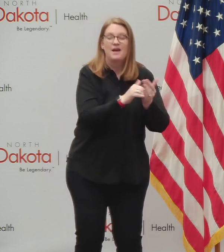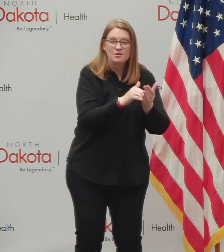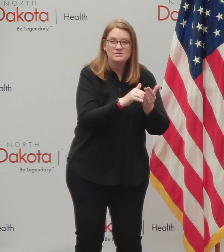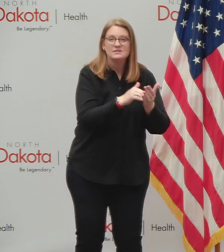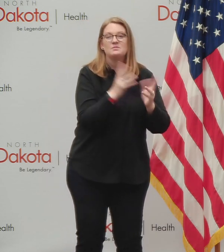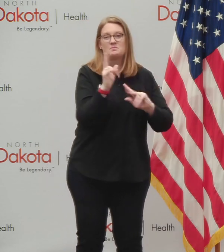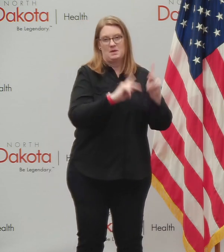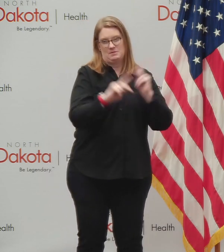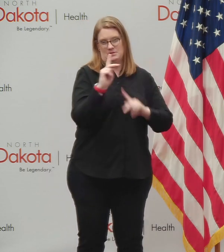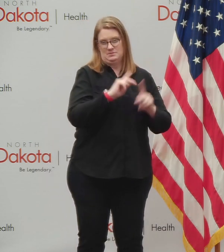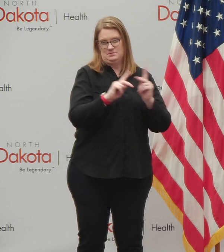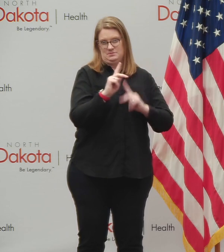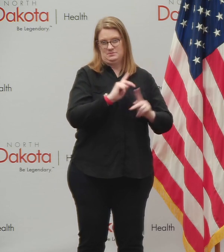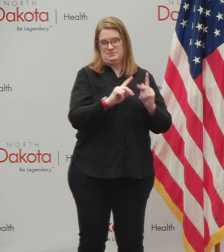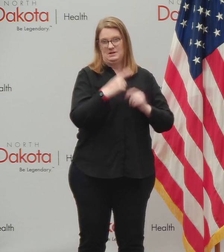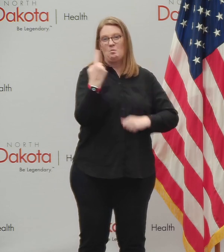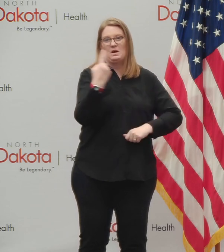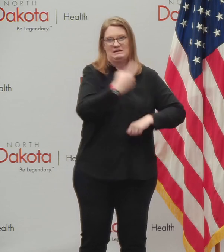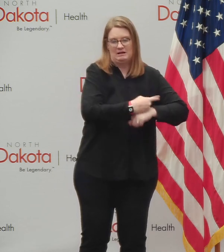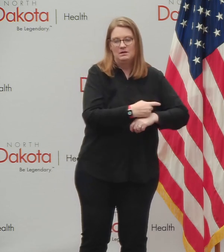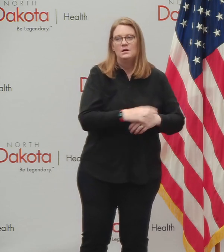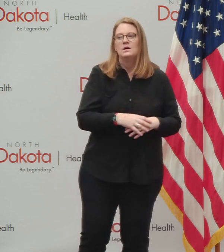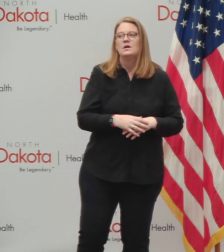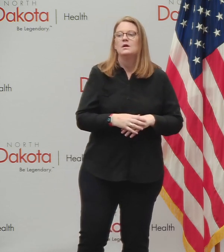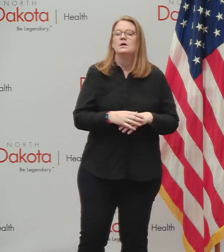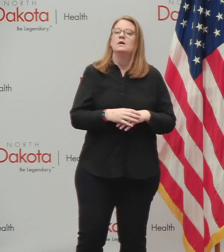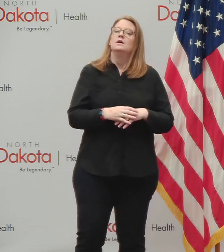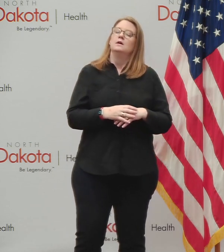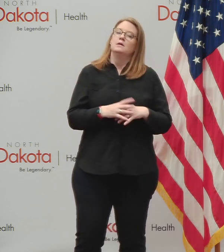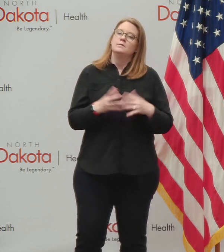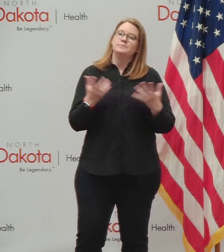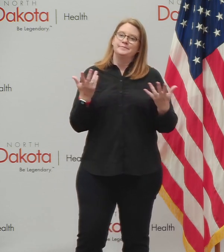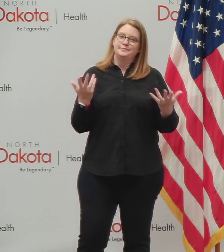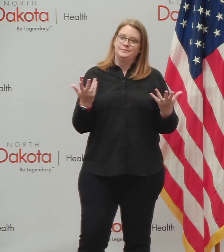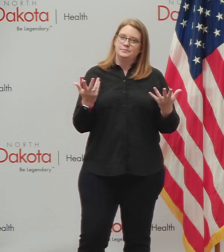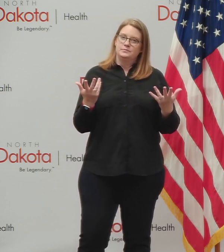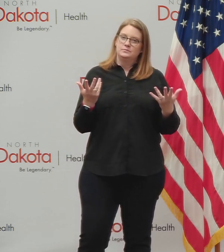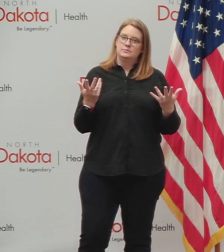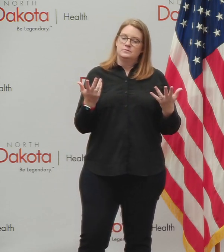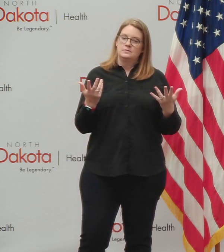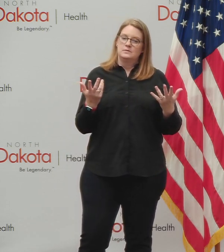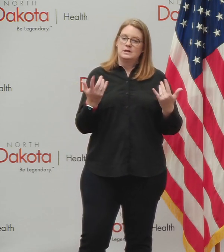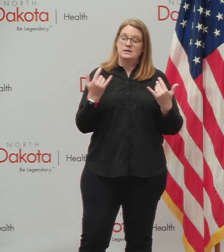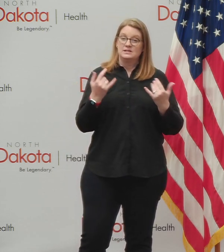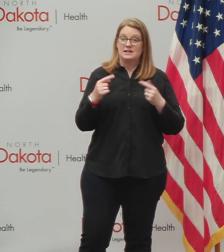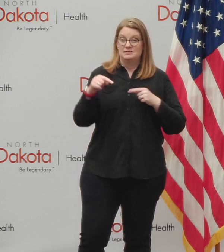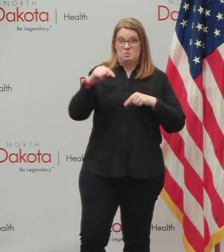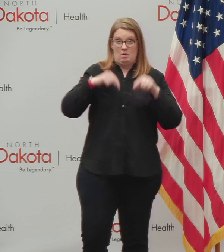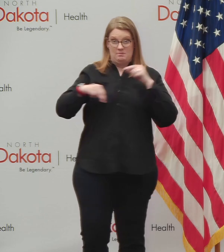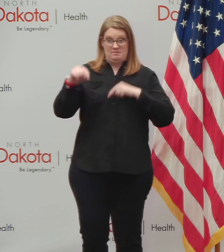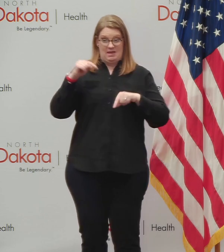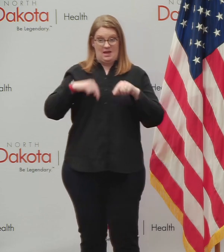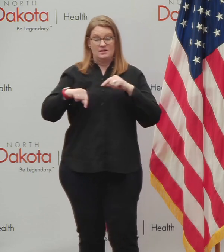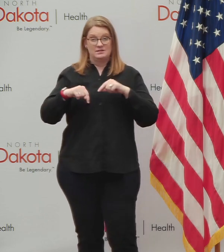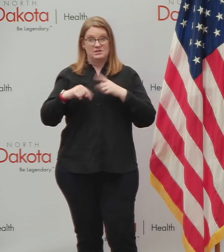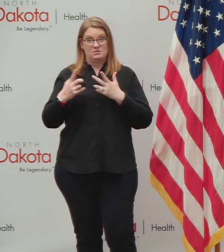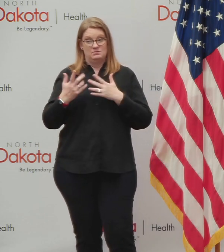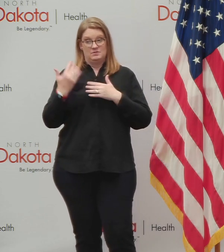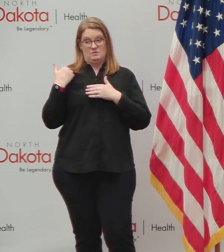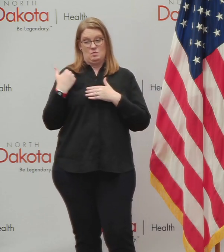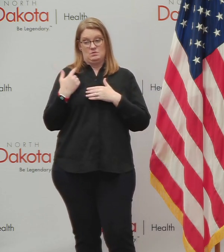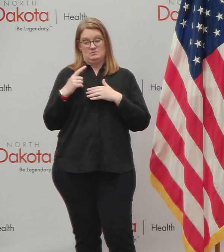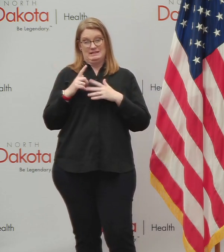relative to the, as a nation, the relative to going back to the beginning of this earlier in 2020,